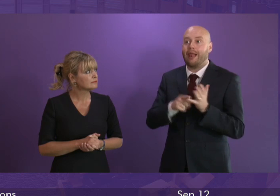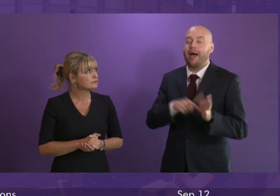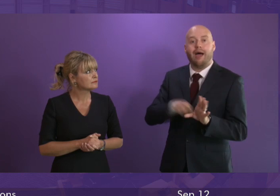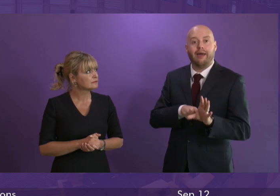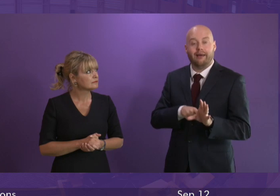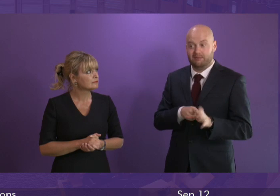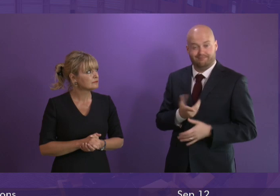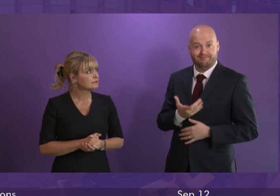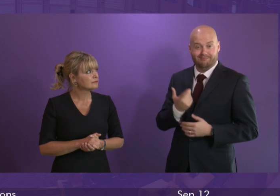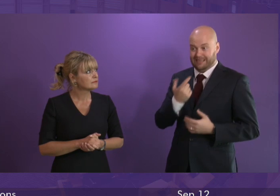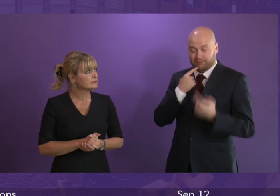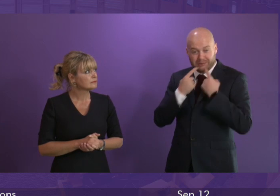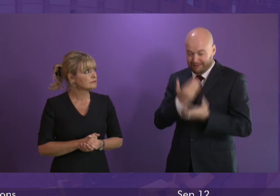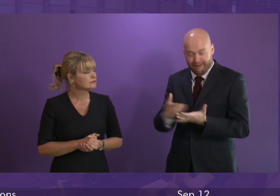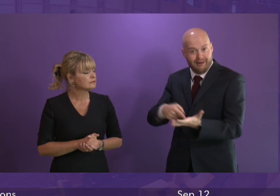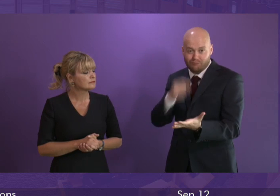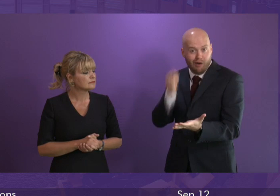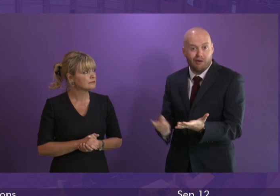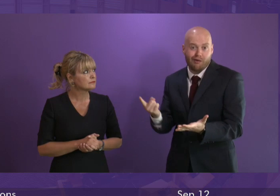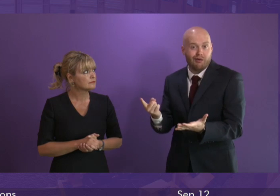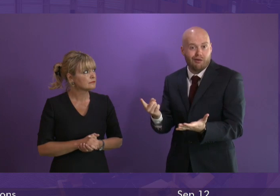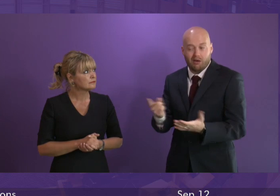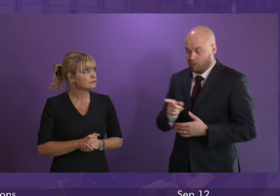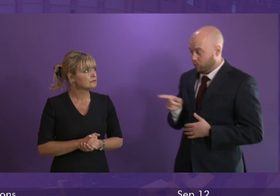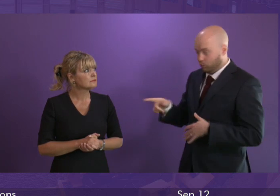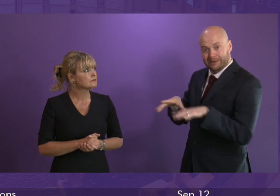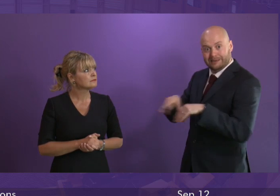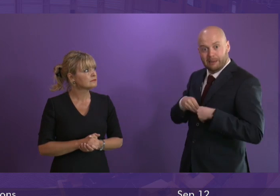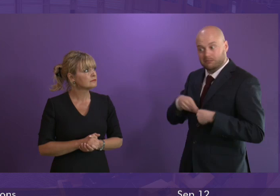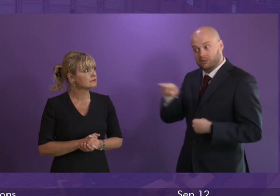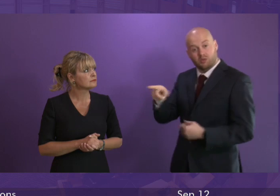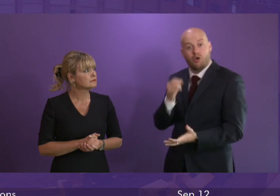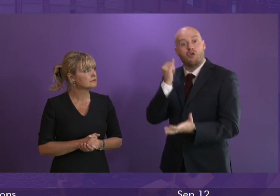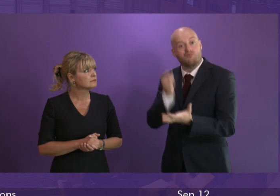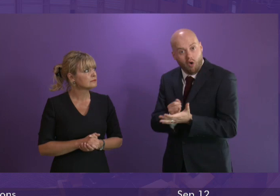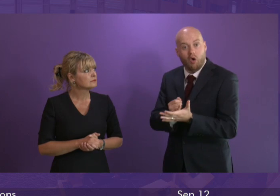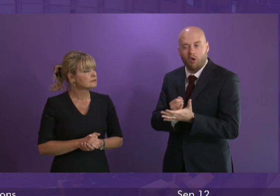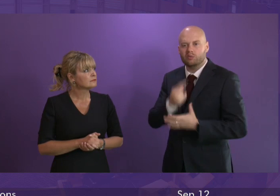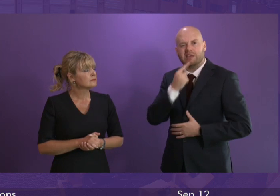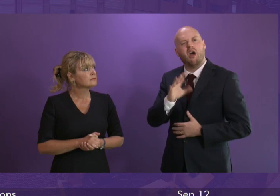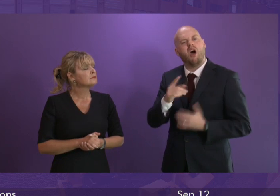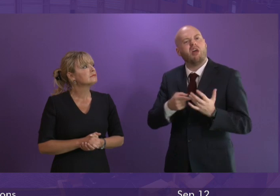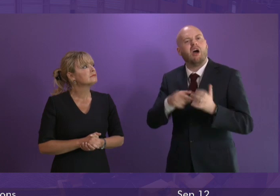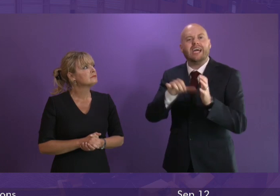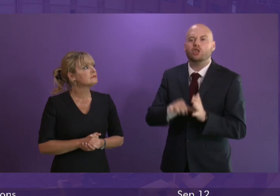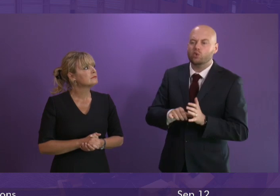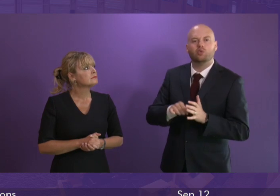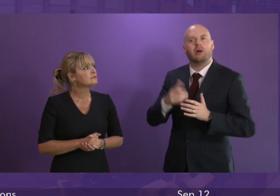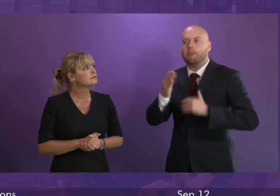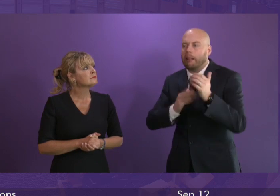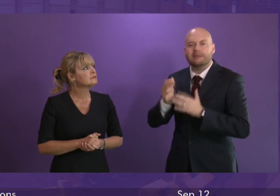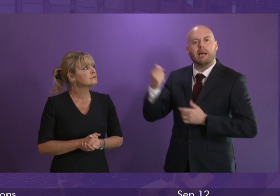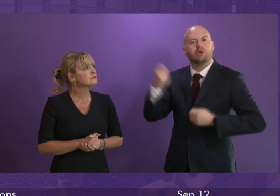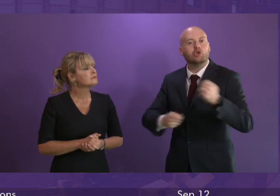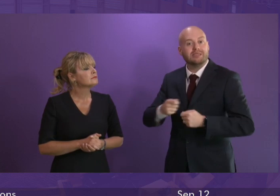does the First Minister also accept that the Cabinet Secretary was wrong in dismissing the wider issues of hospital building and